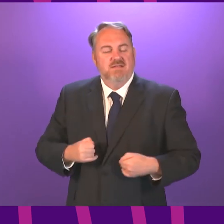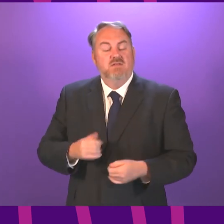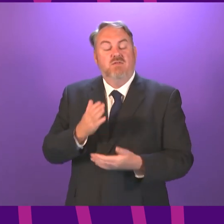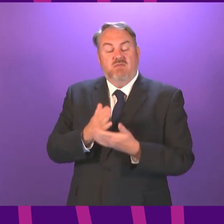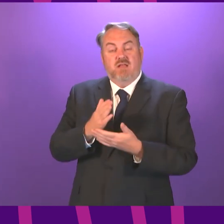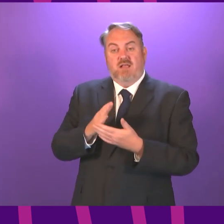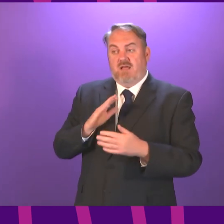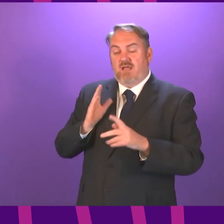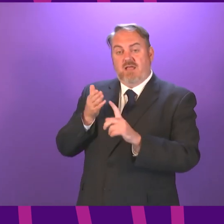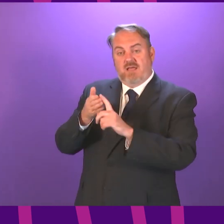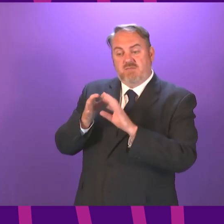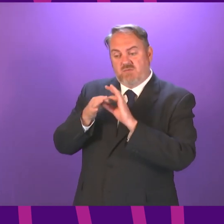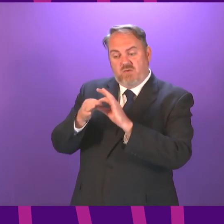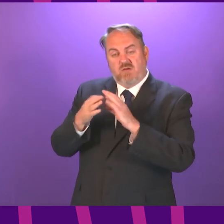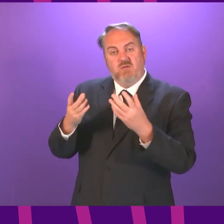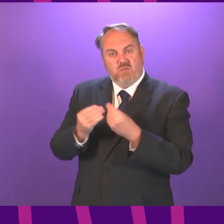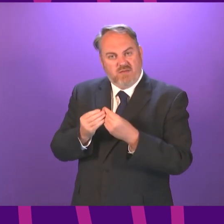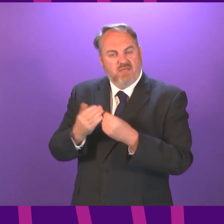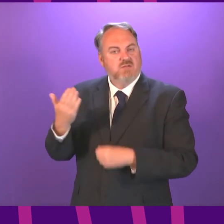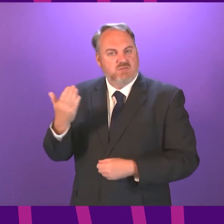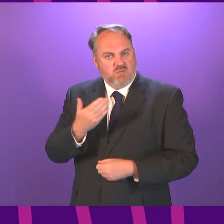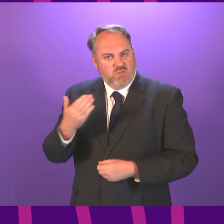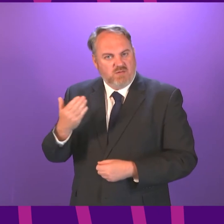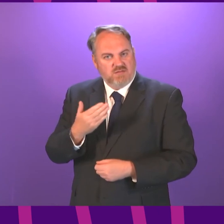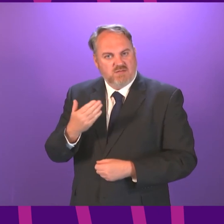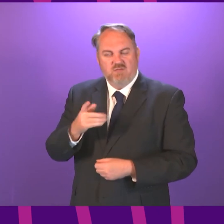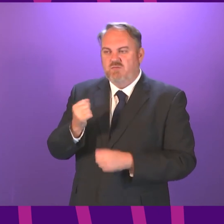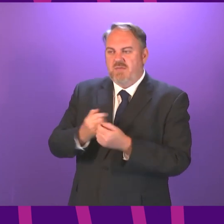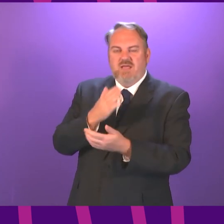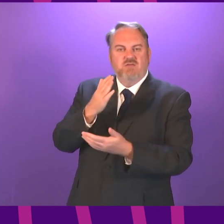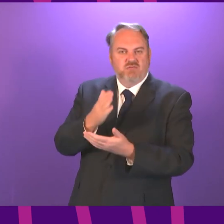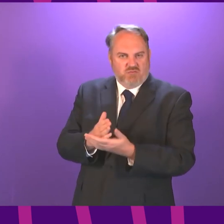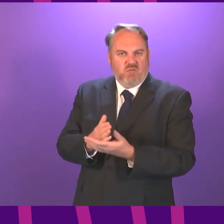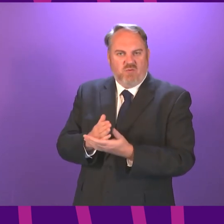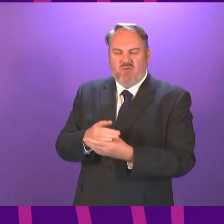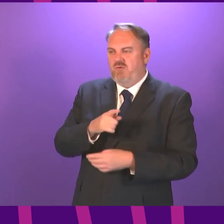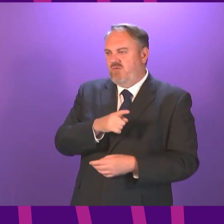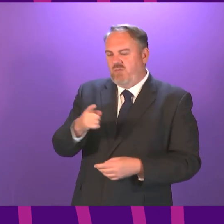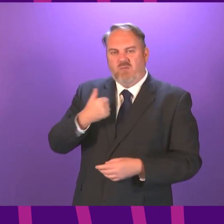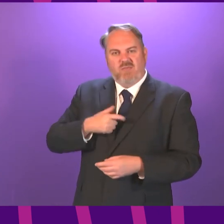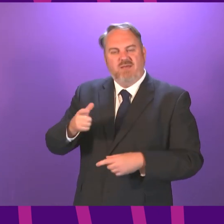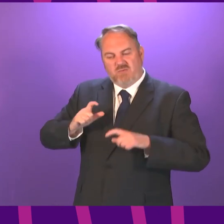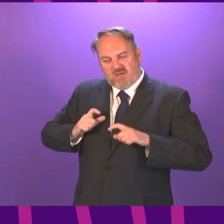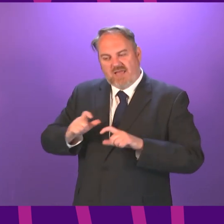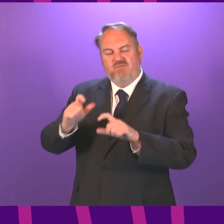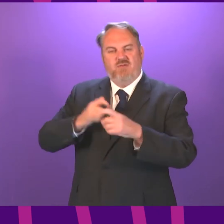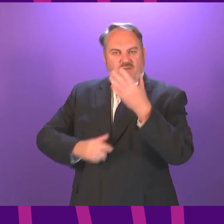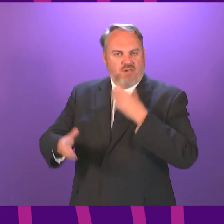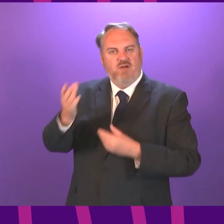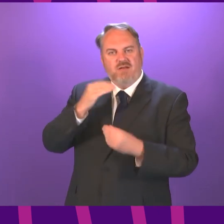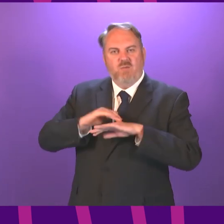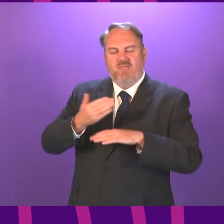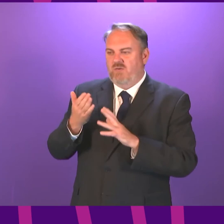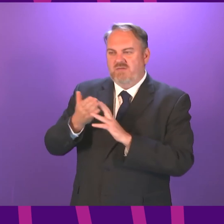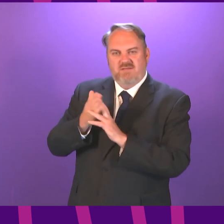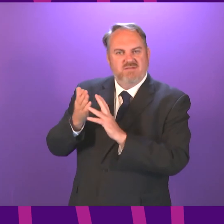minimise any ongoing disruption to children's education and their ability to go on from school to further higher